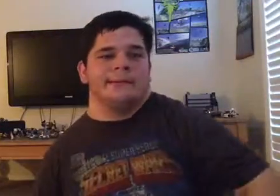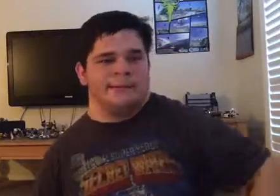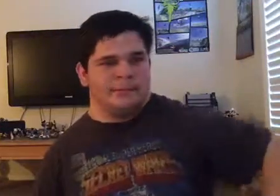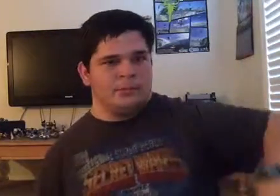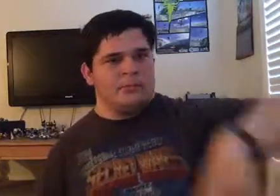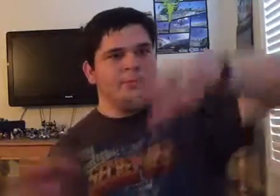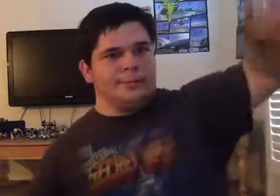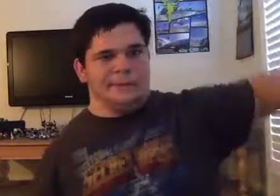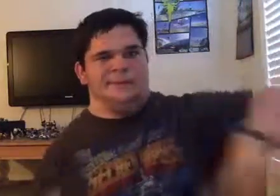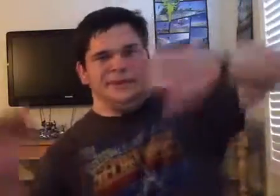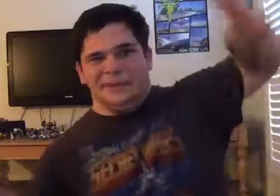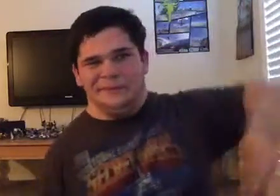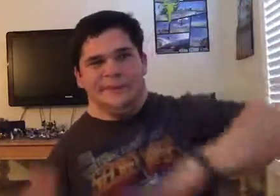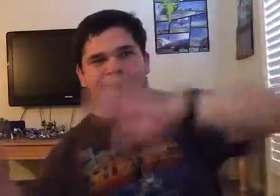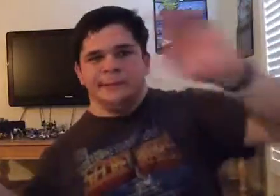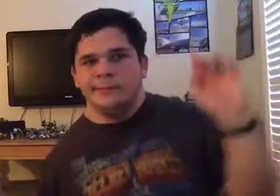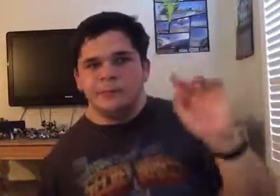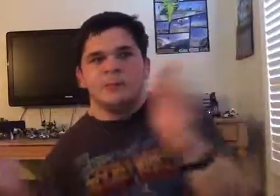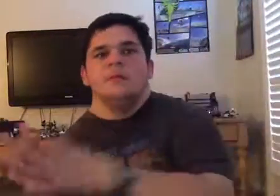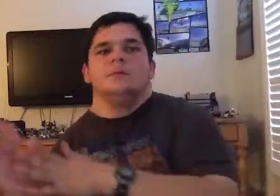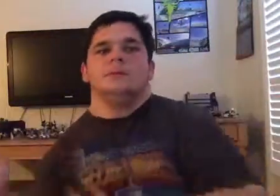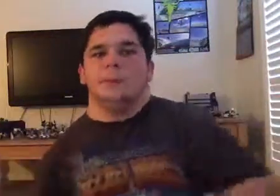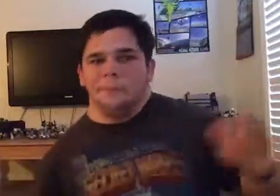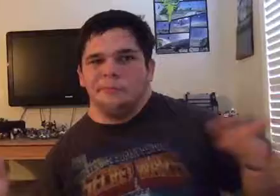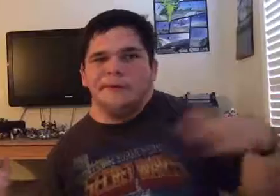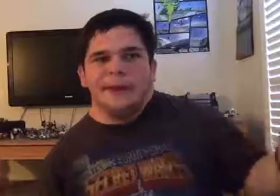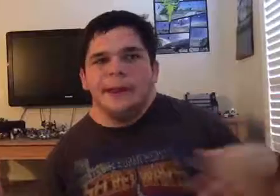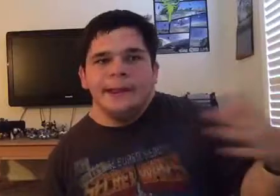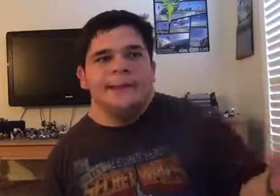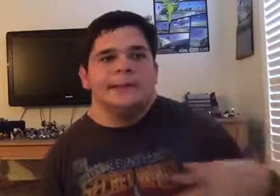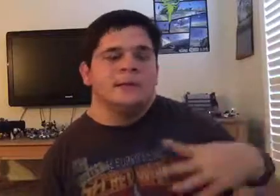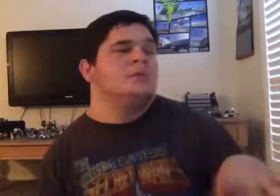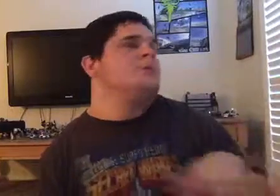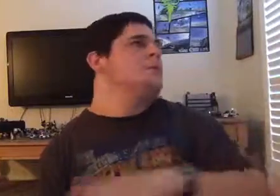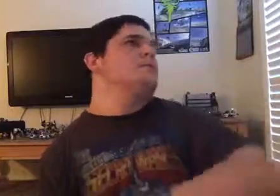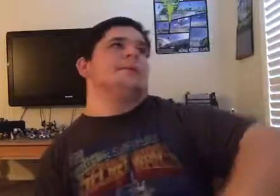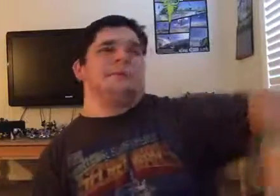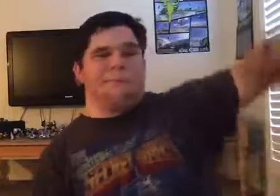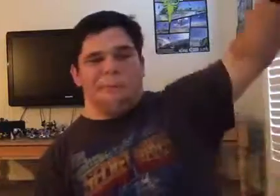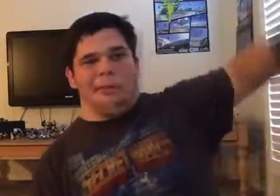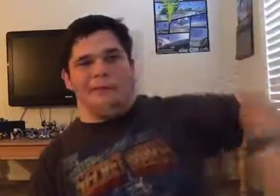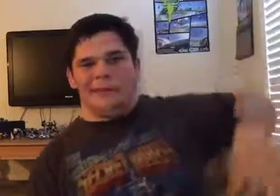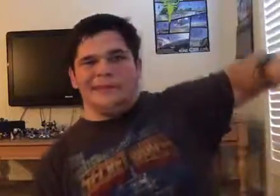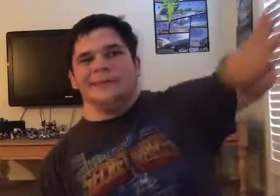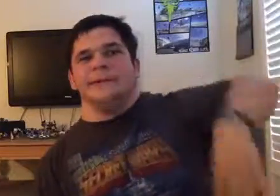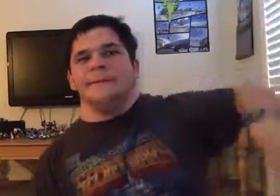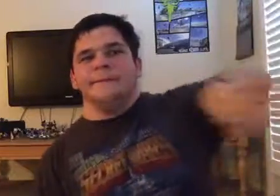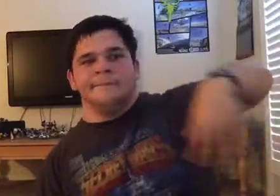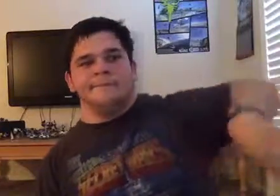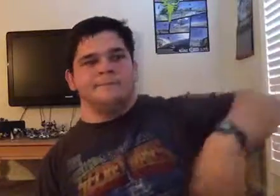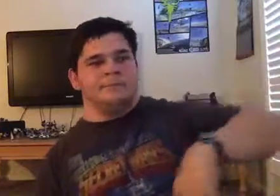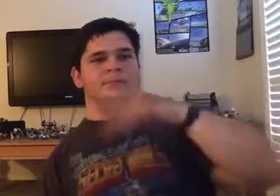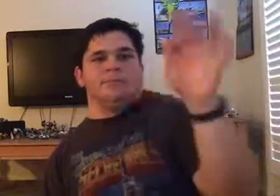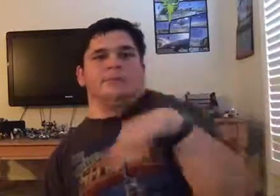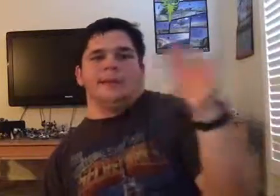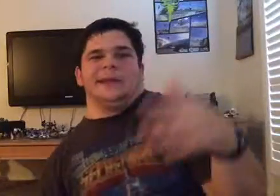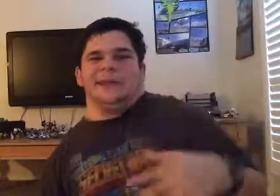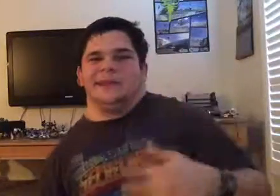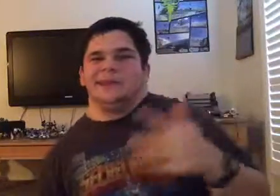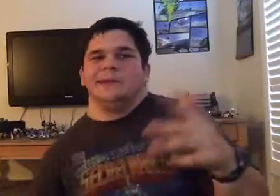there would be some like debris, like blocking the lightning's